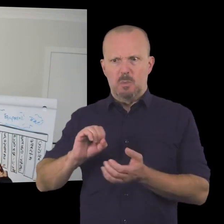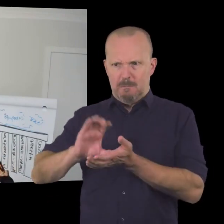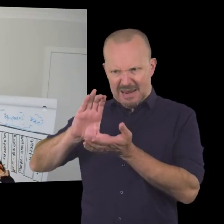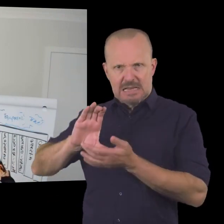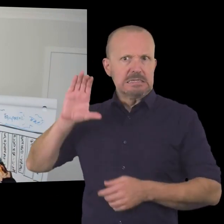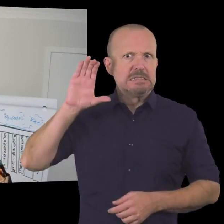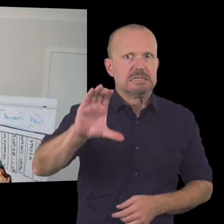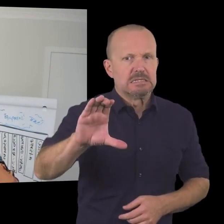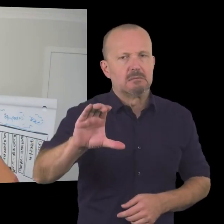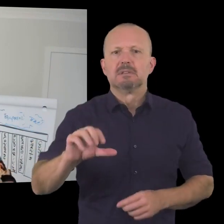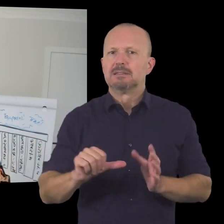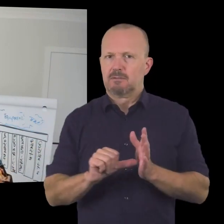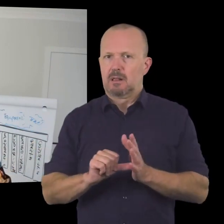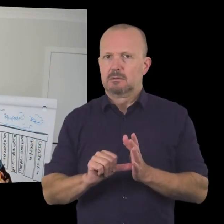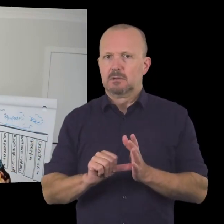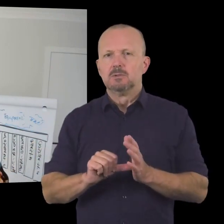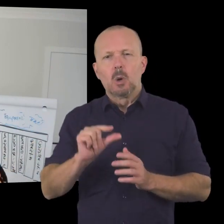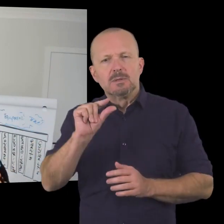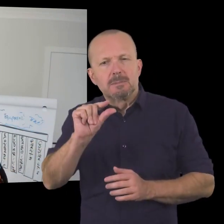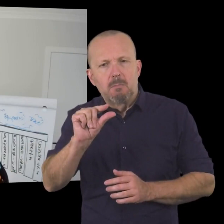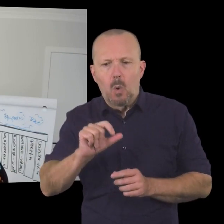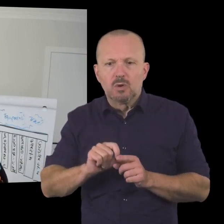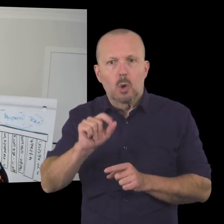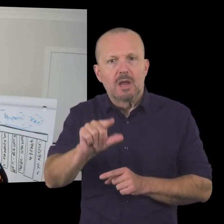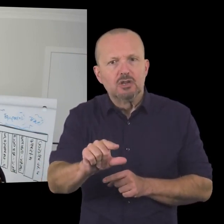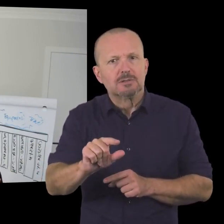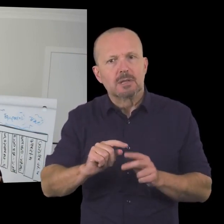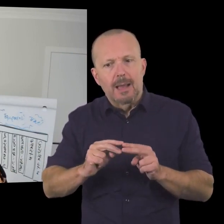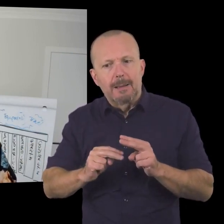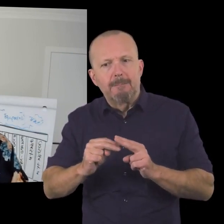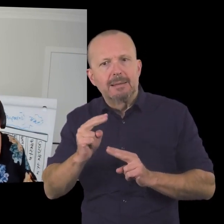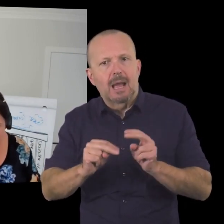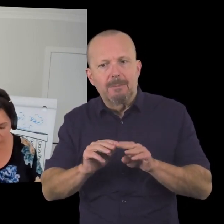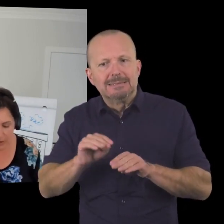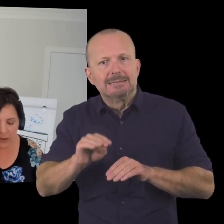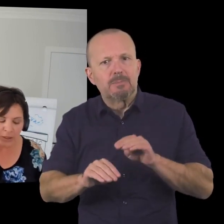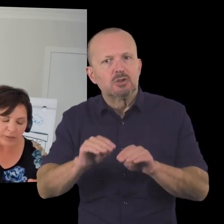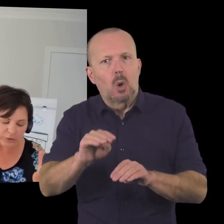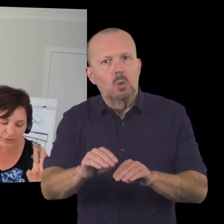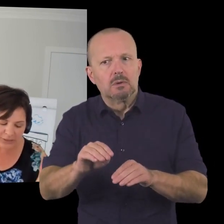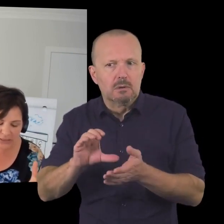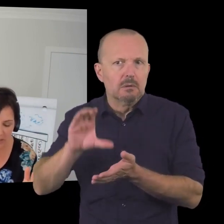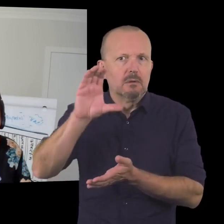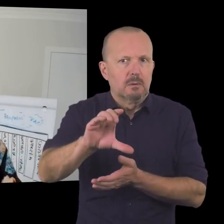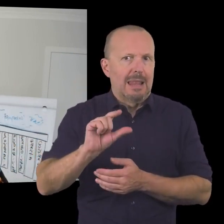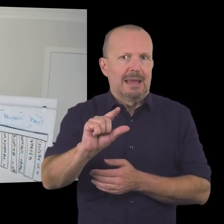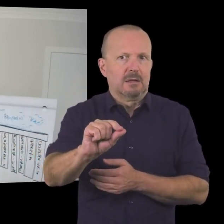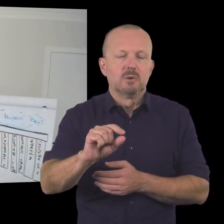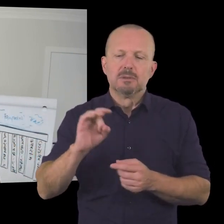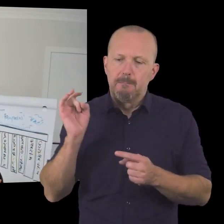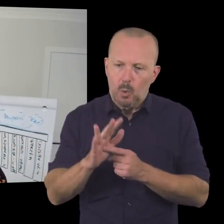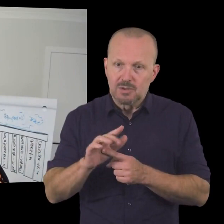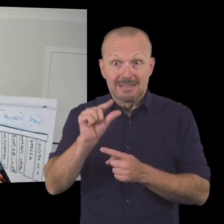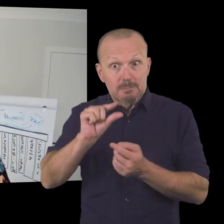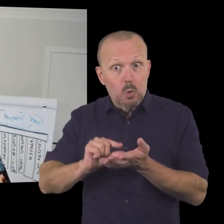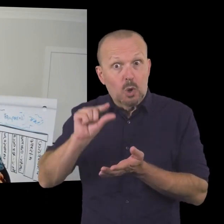sure that you uh thank donors for whatever amount that they give your organization two things to keep in mind in